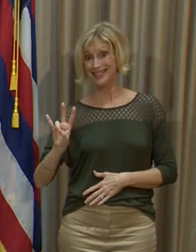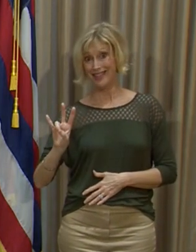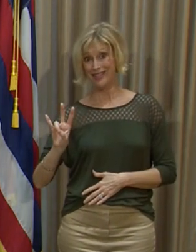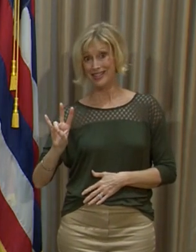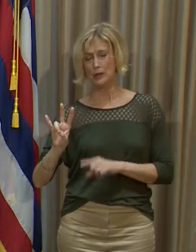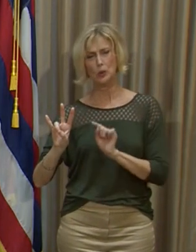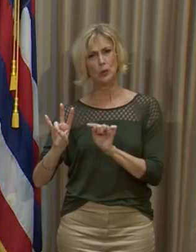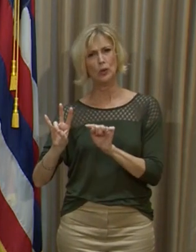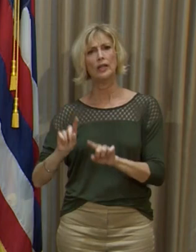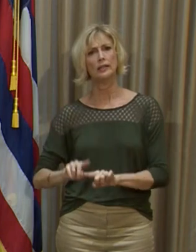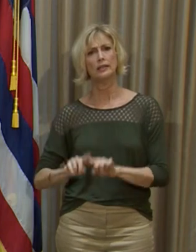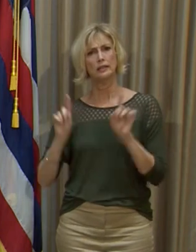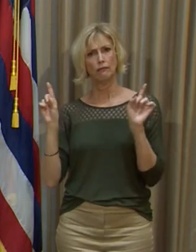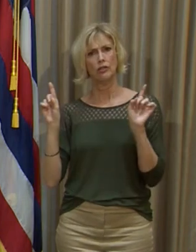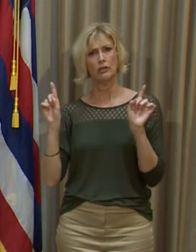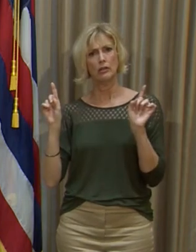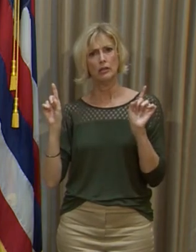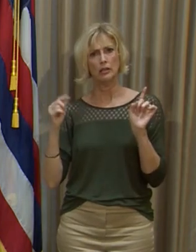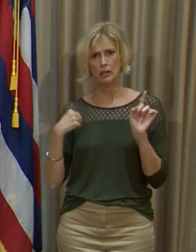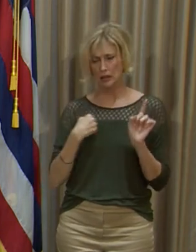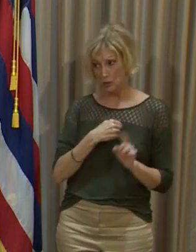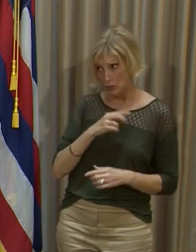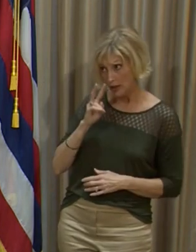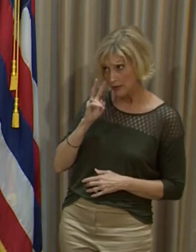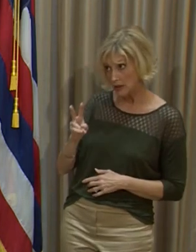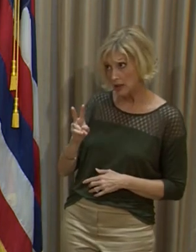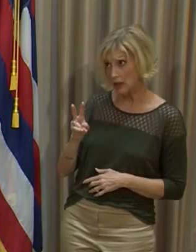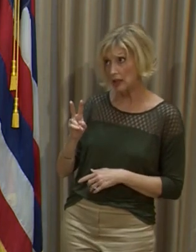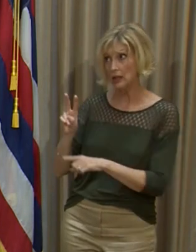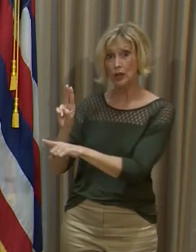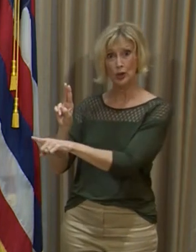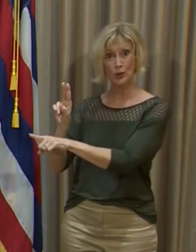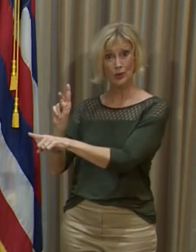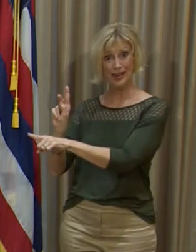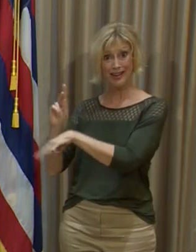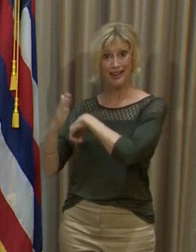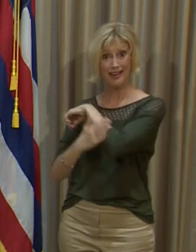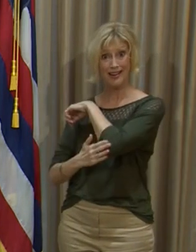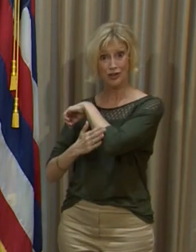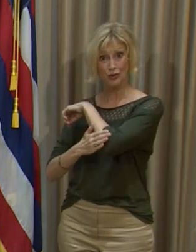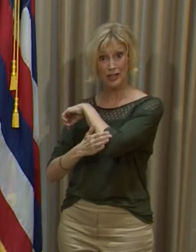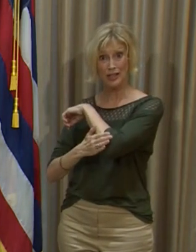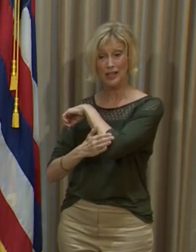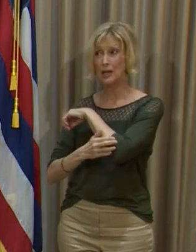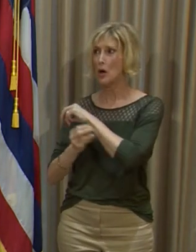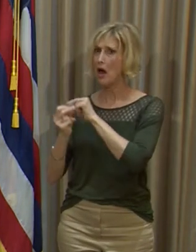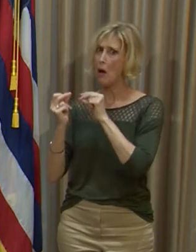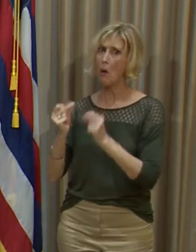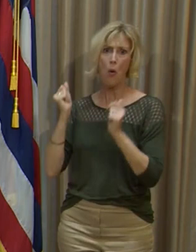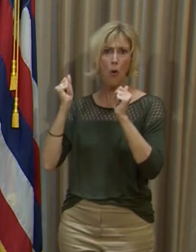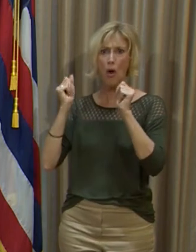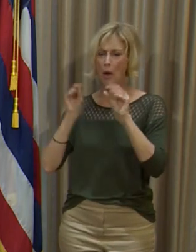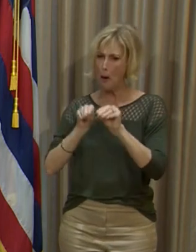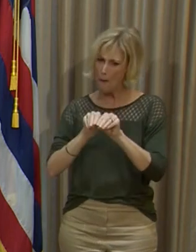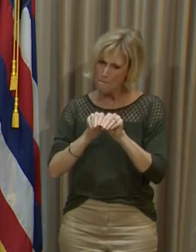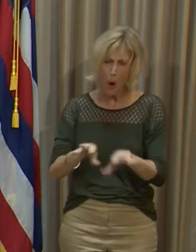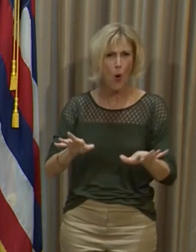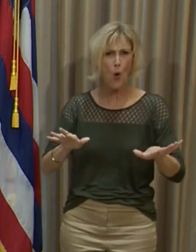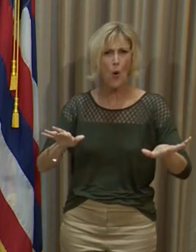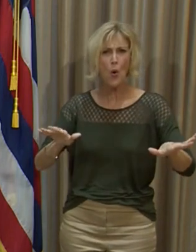is different. As we've seen in the United Kingdom, it can swiftly spread